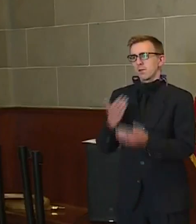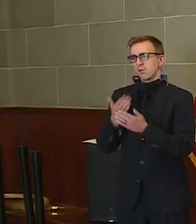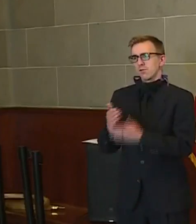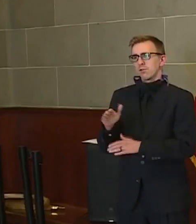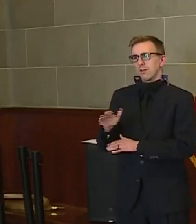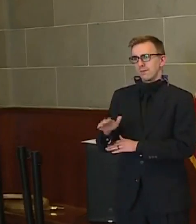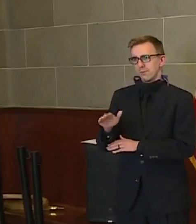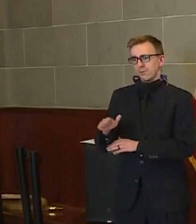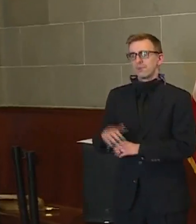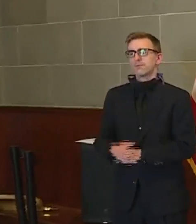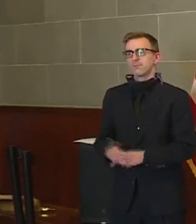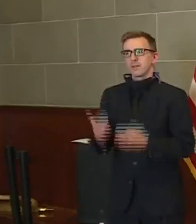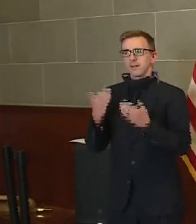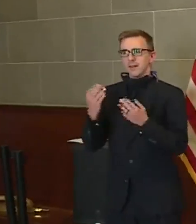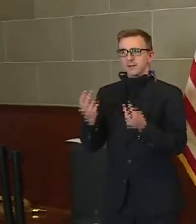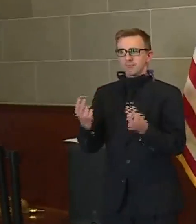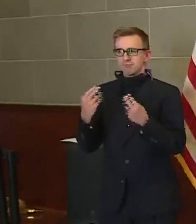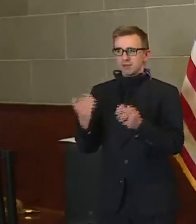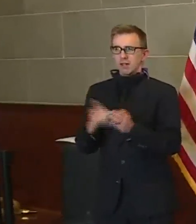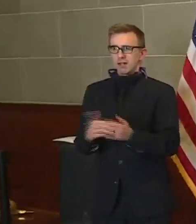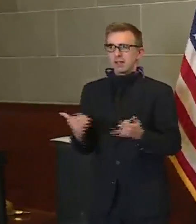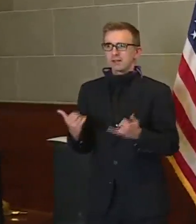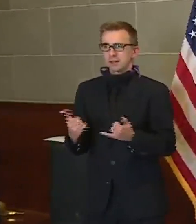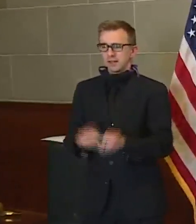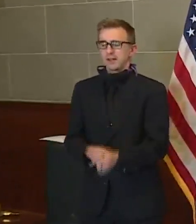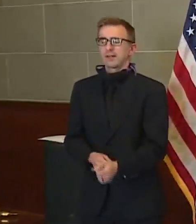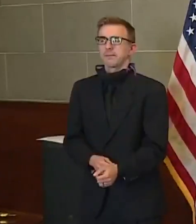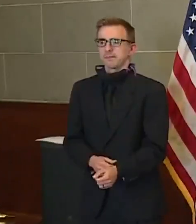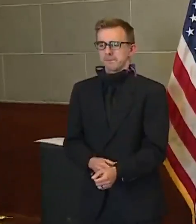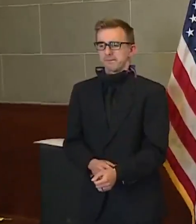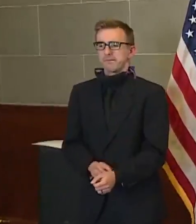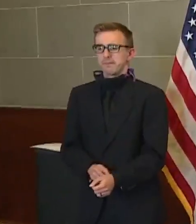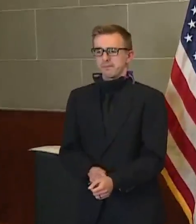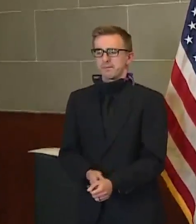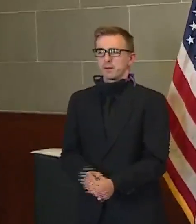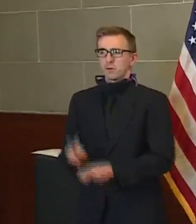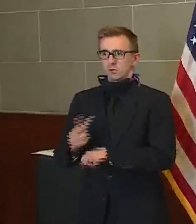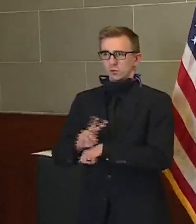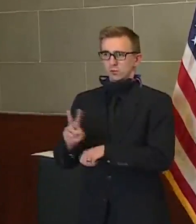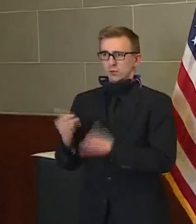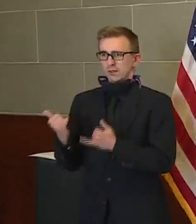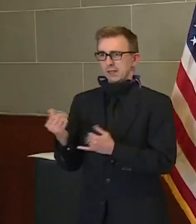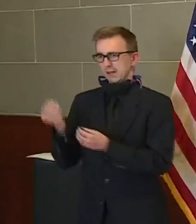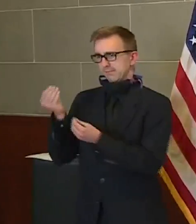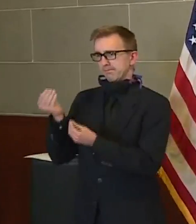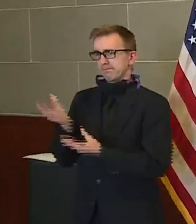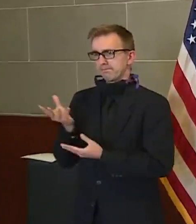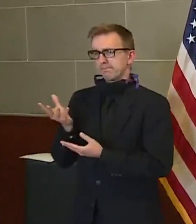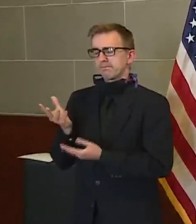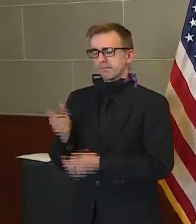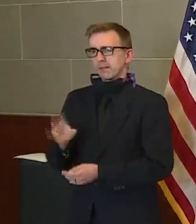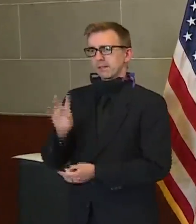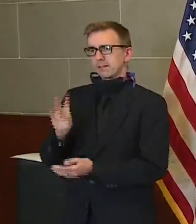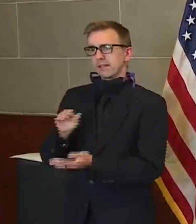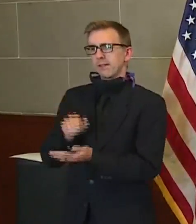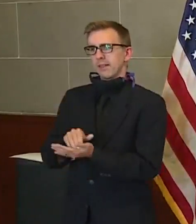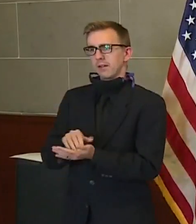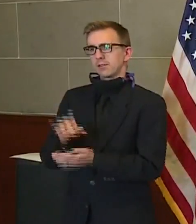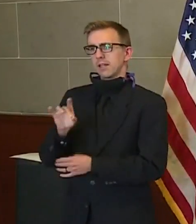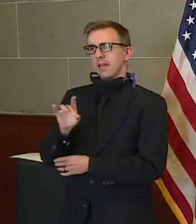Good afternoon and thank you for joining us again today. As of 2 p.m. today, there have been 7